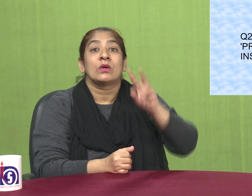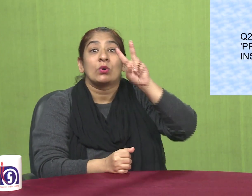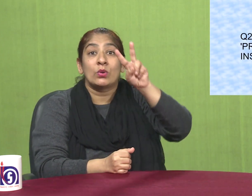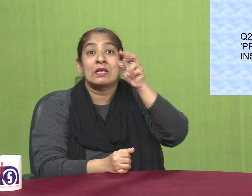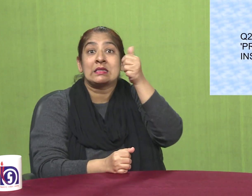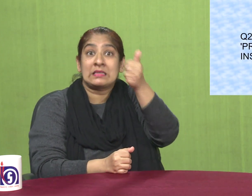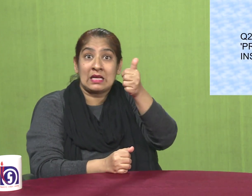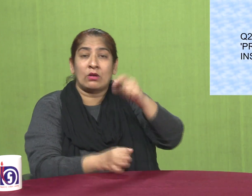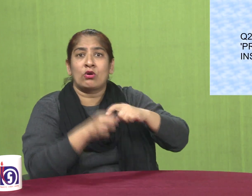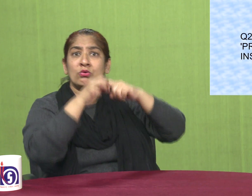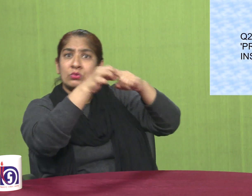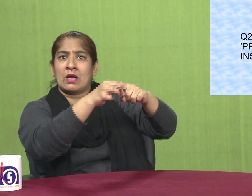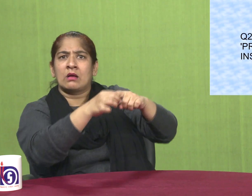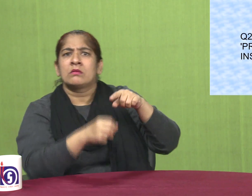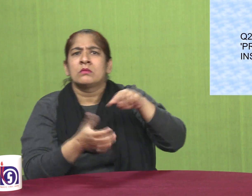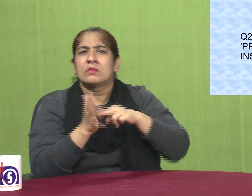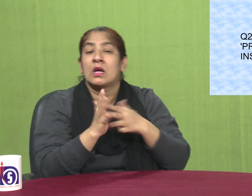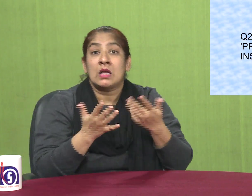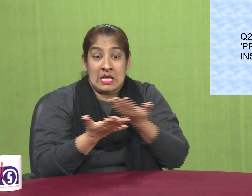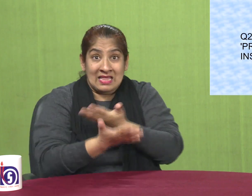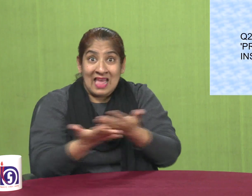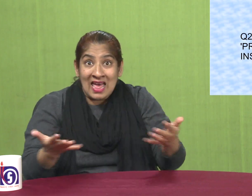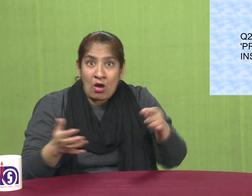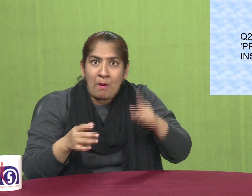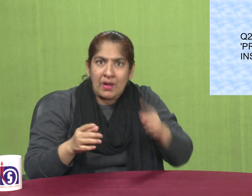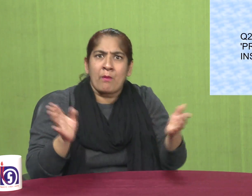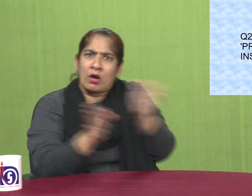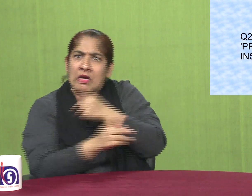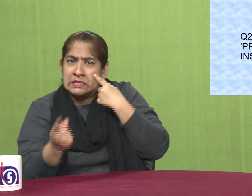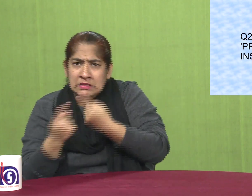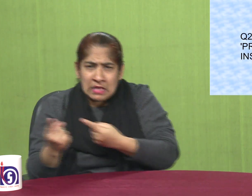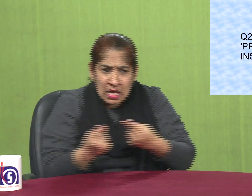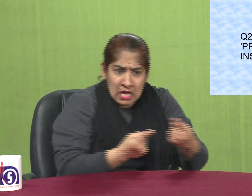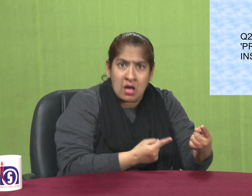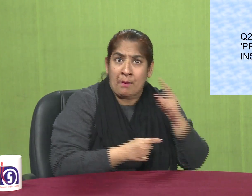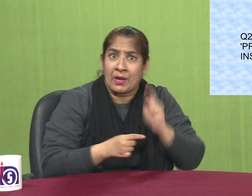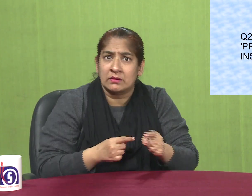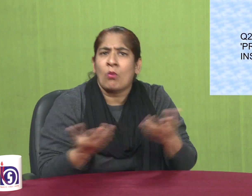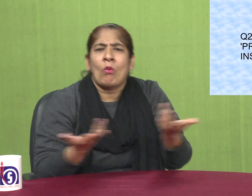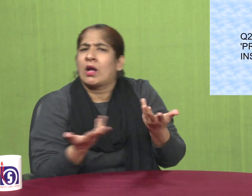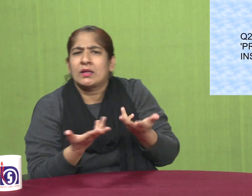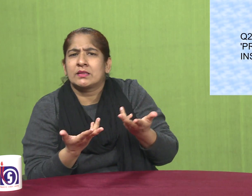question number 26 what is pre-shipment inspection